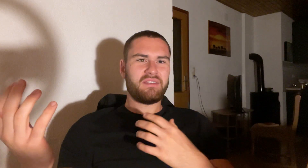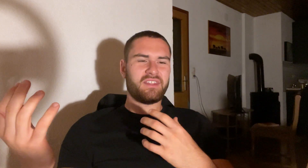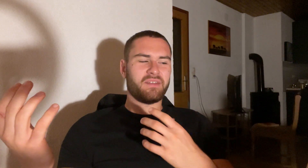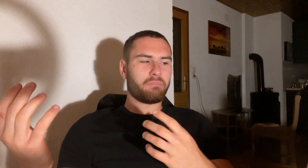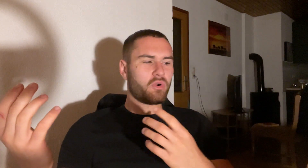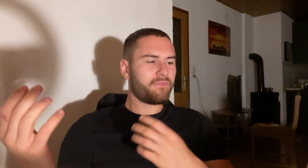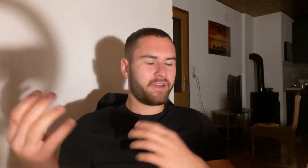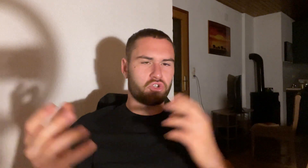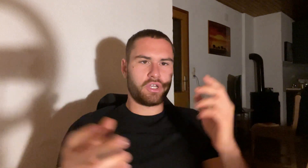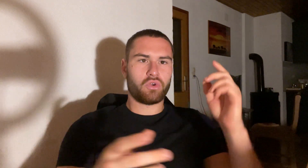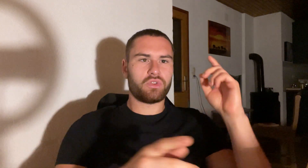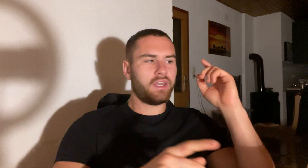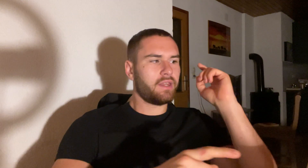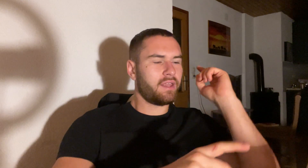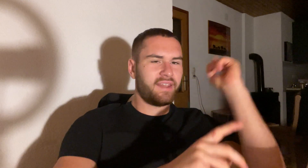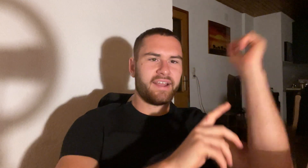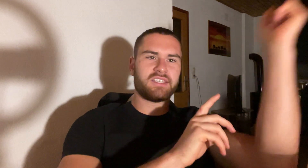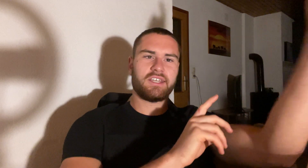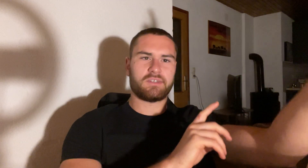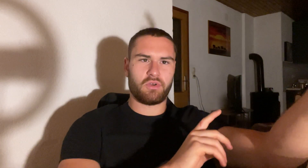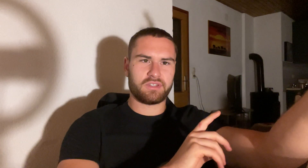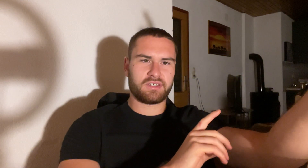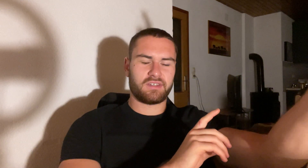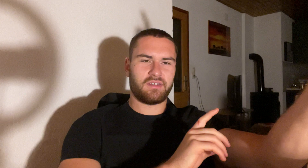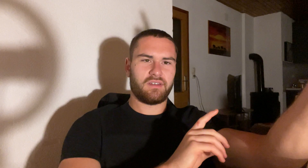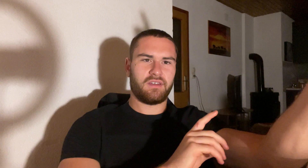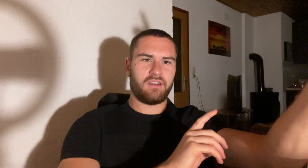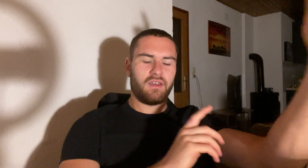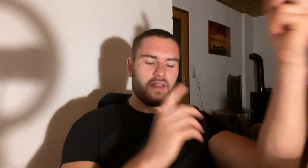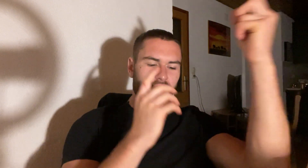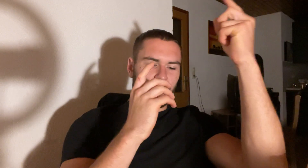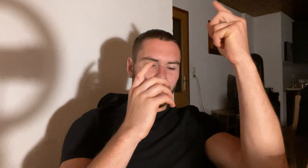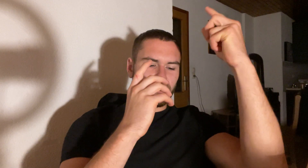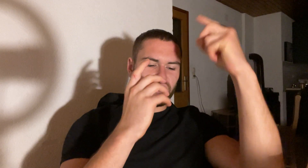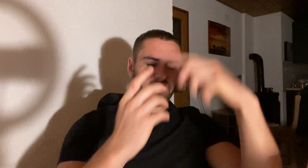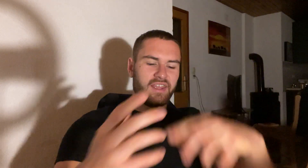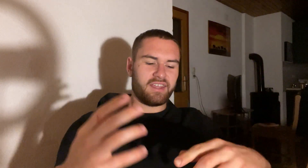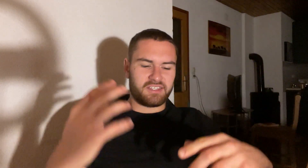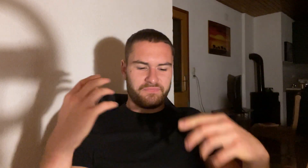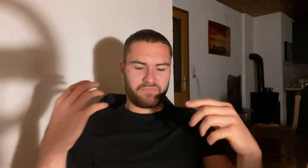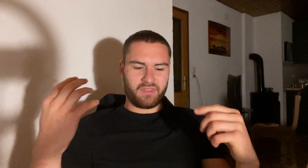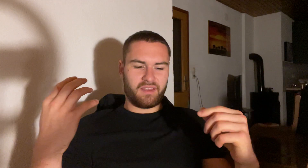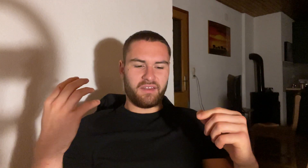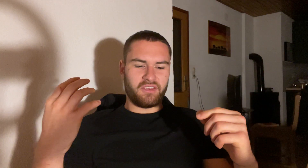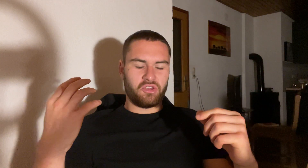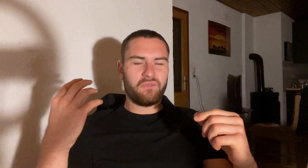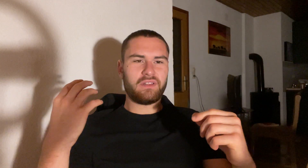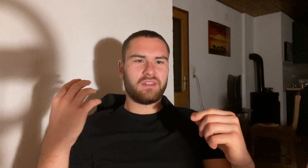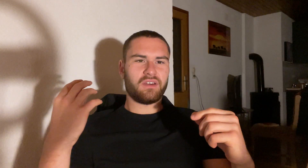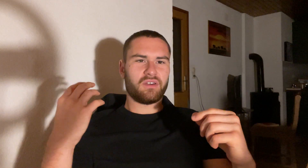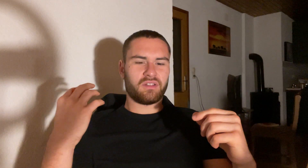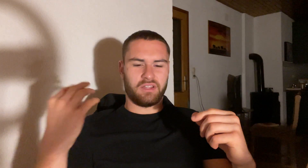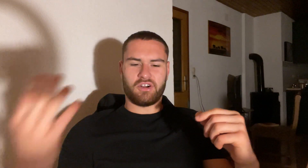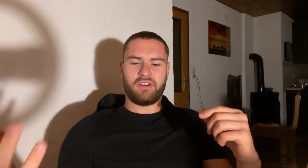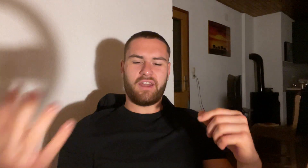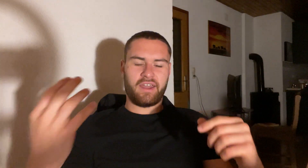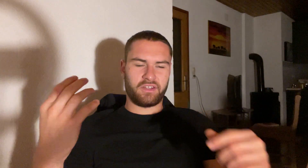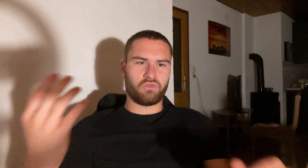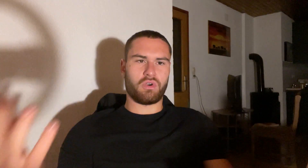the perfect training routine in the next six months so the thing is you will learn and grow